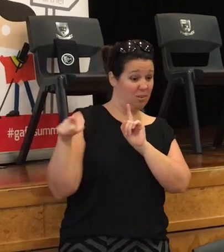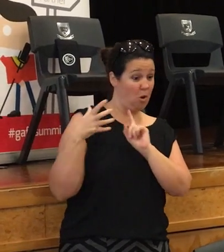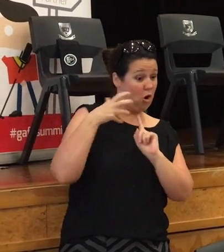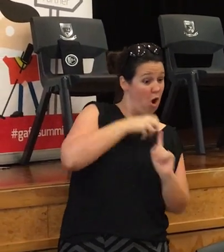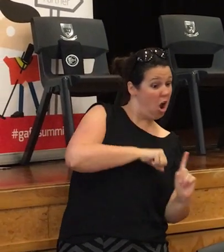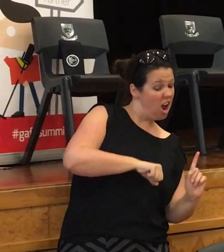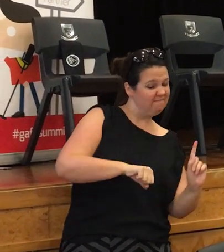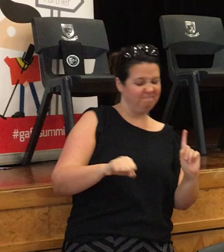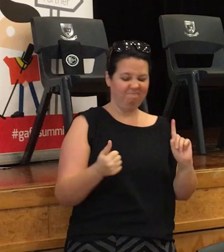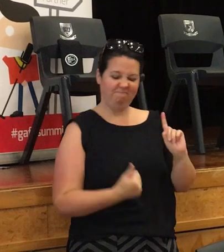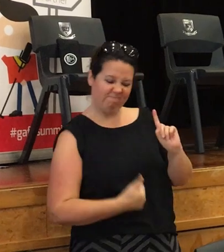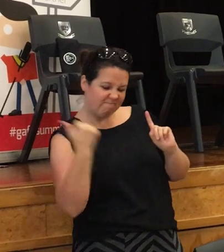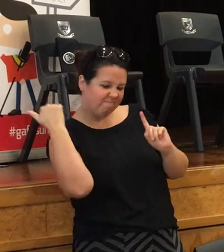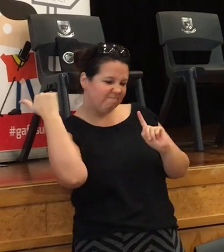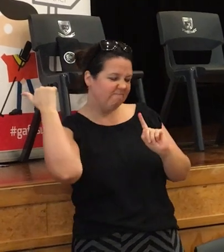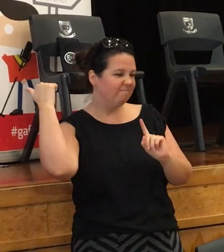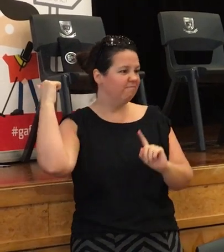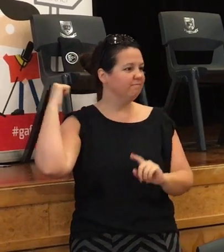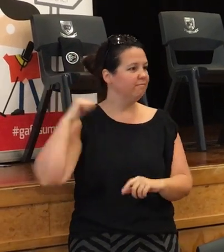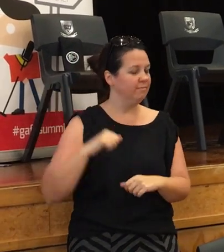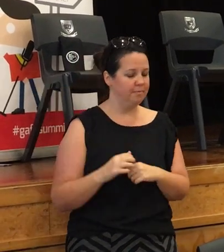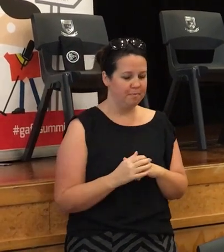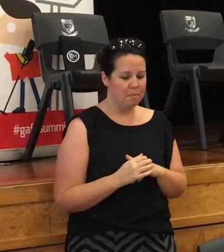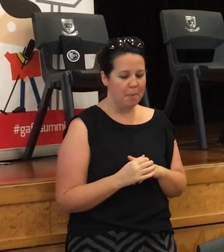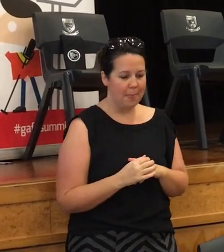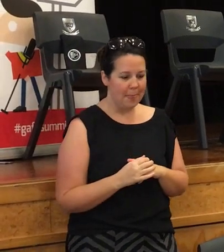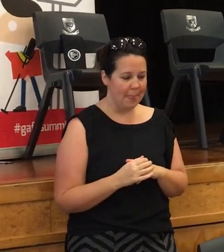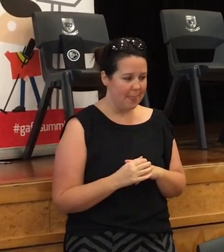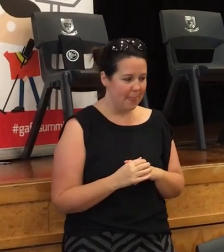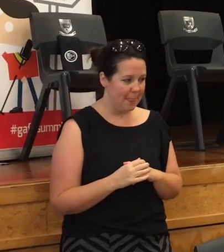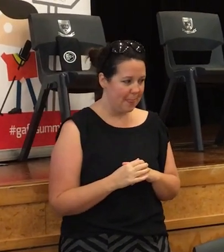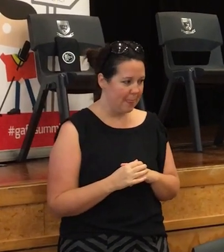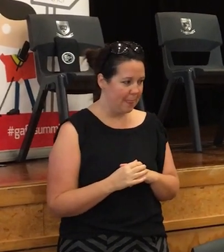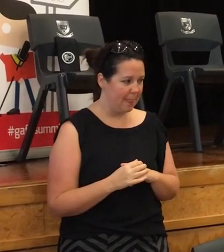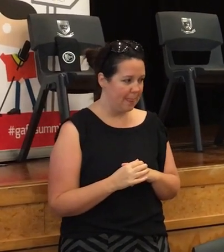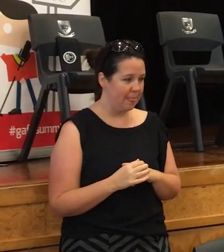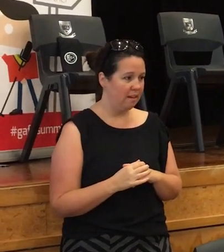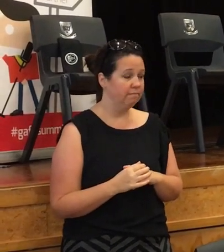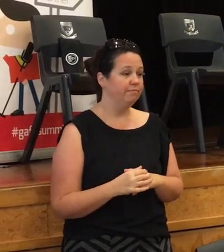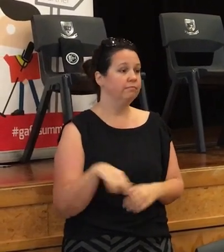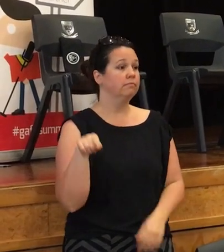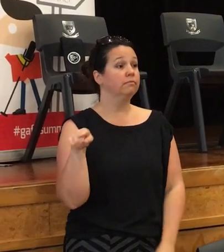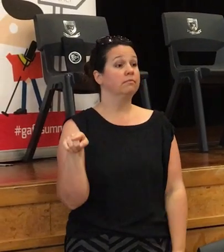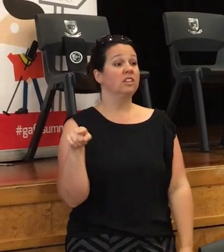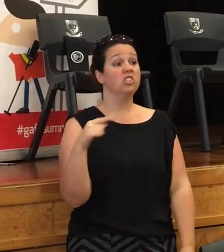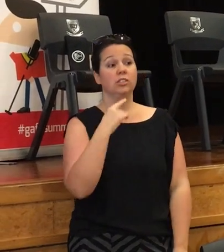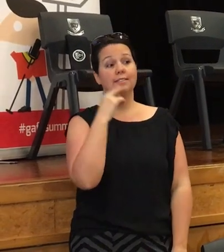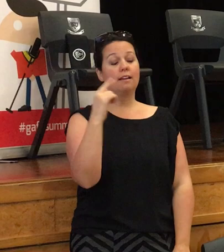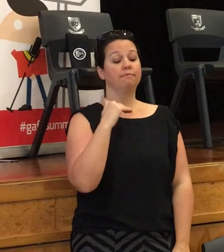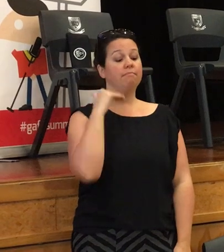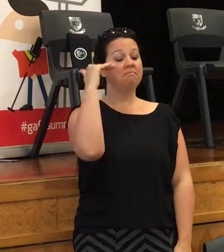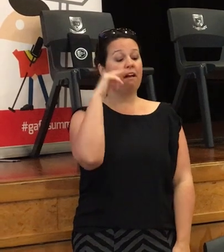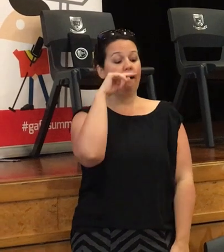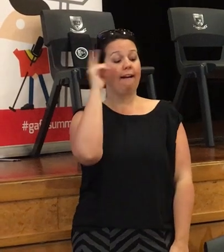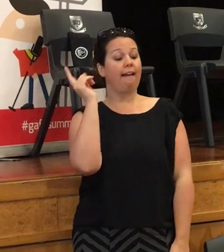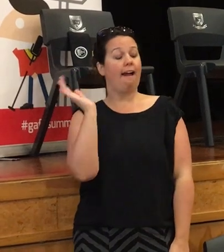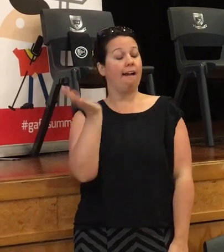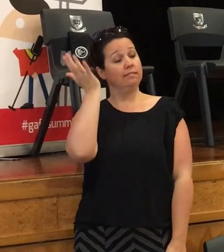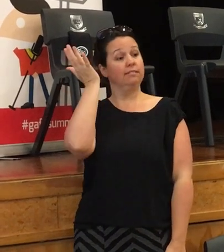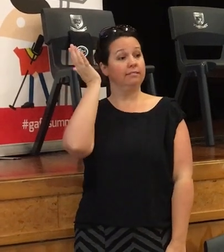ain't no friend of mine Yeah, yeah, yeah Well, she said she was hot That